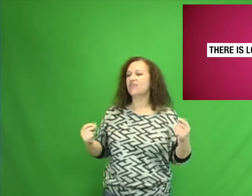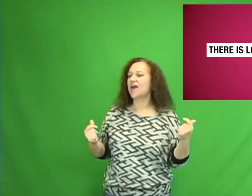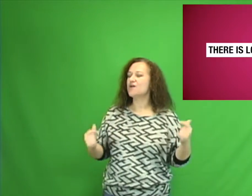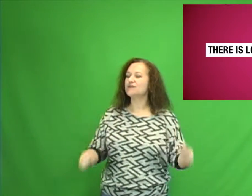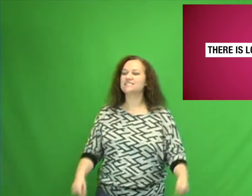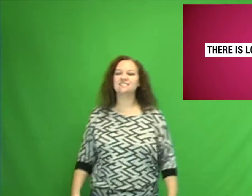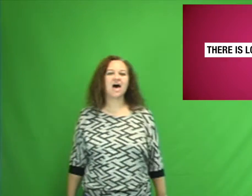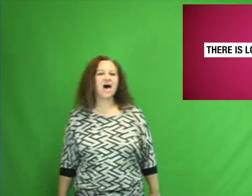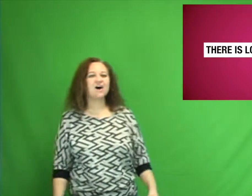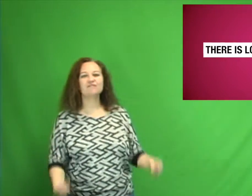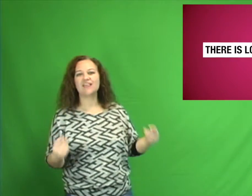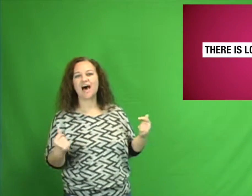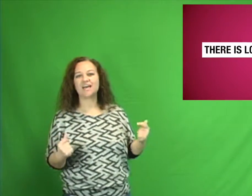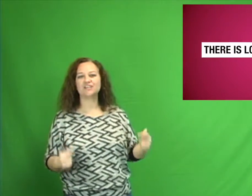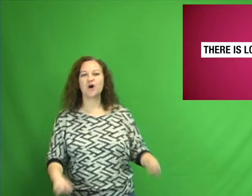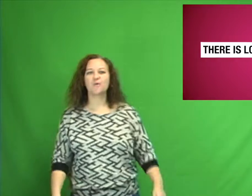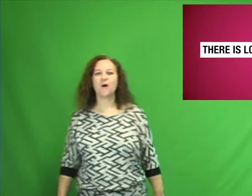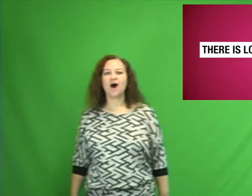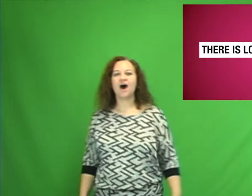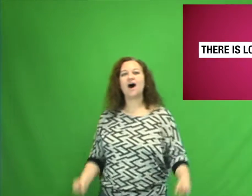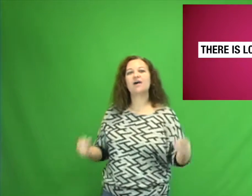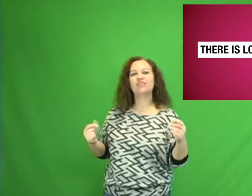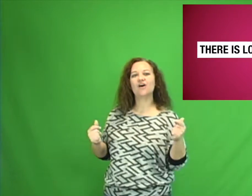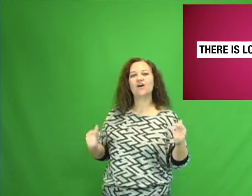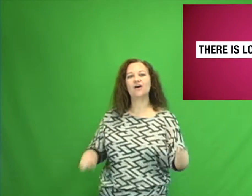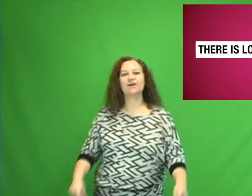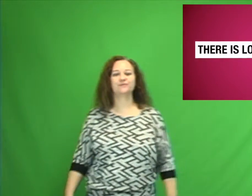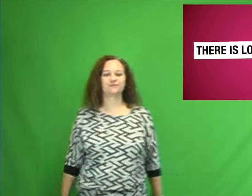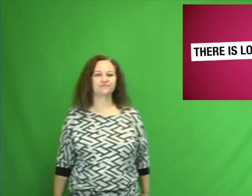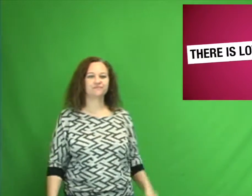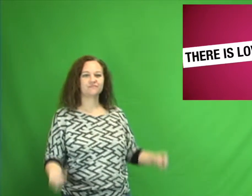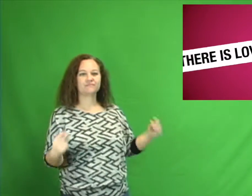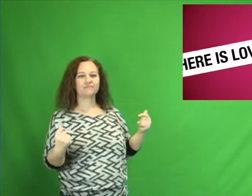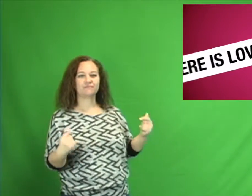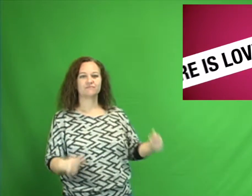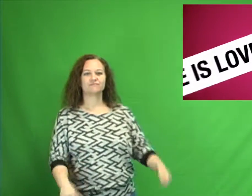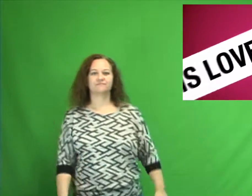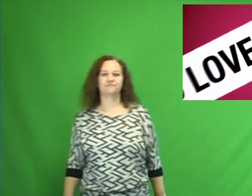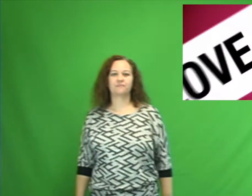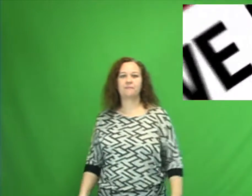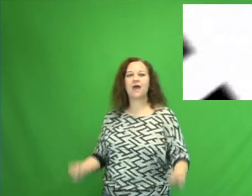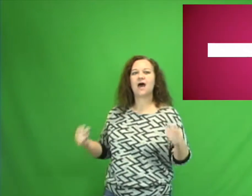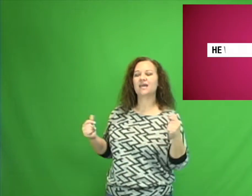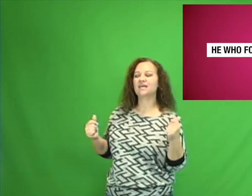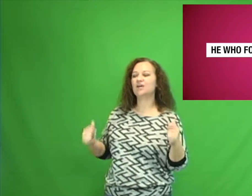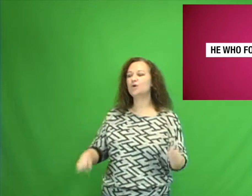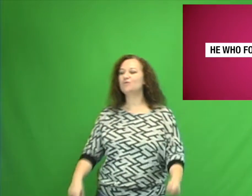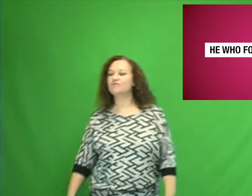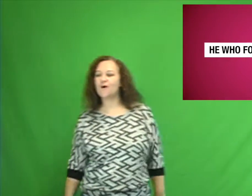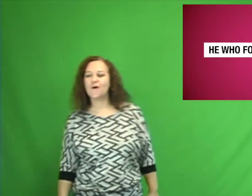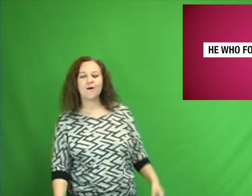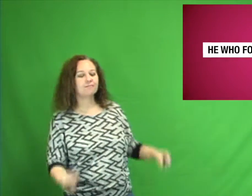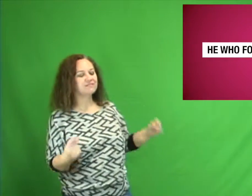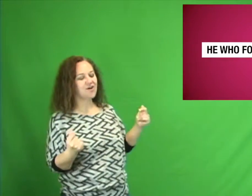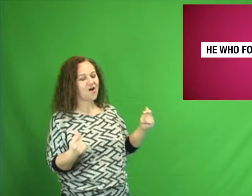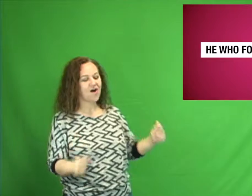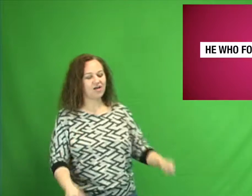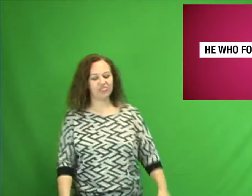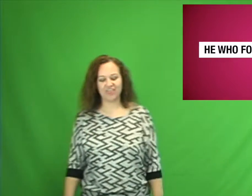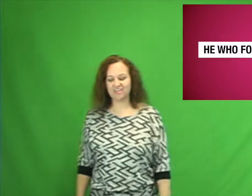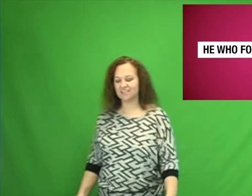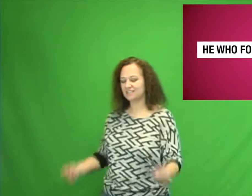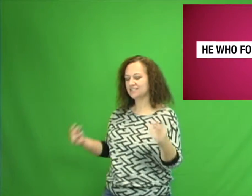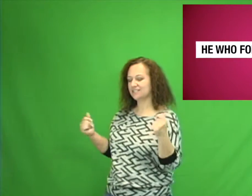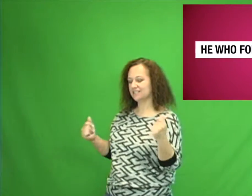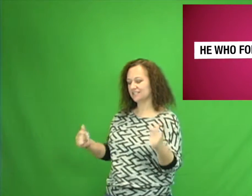There is love like no other He who formed